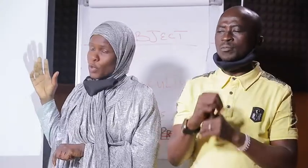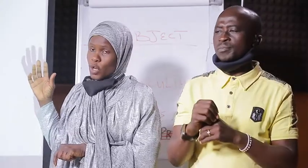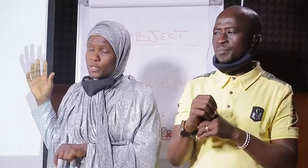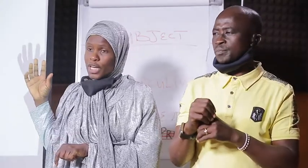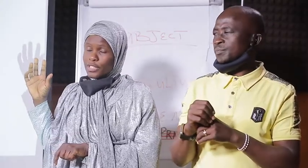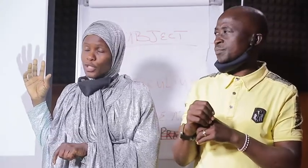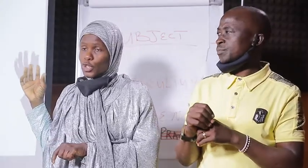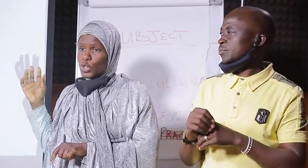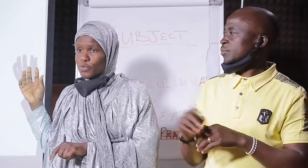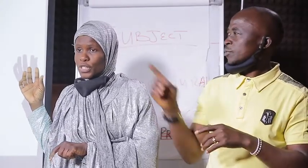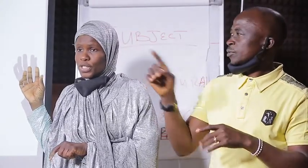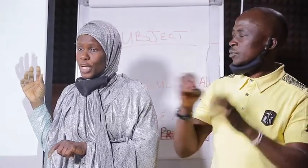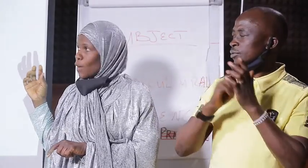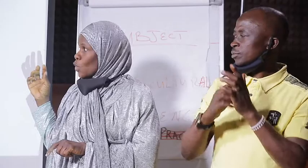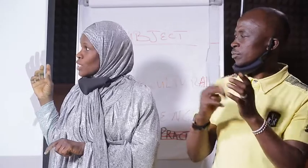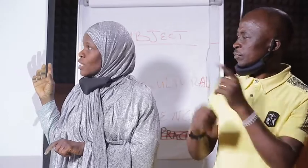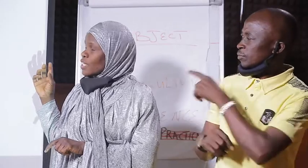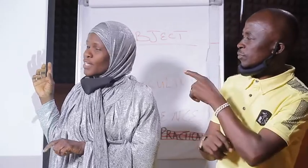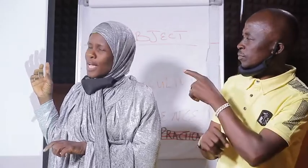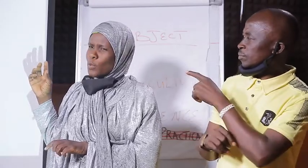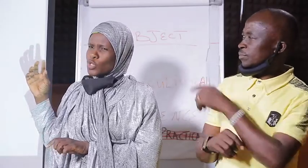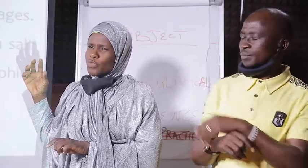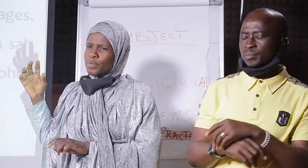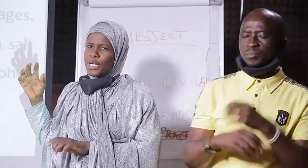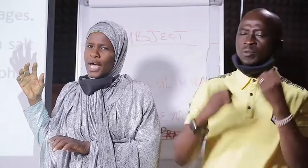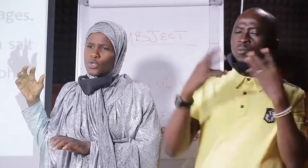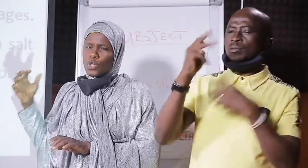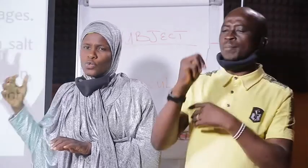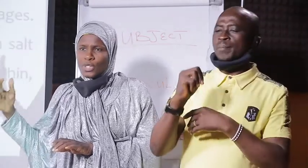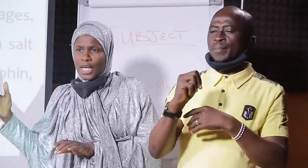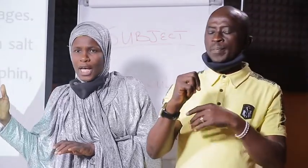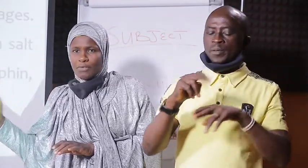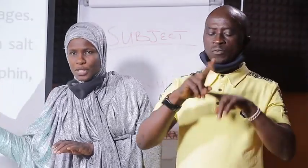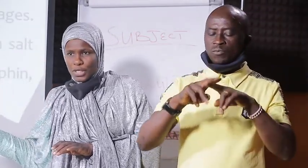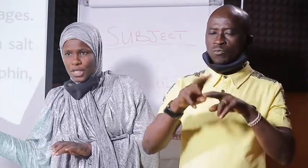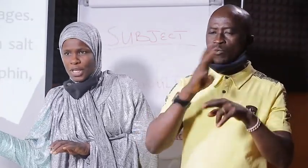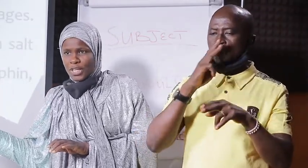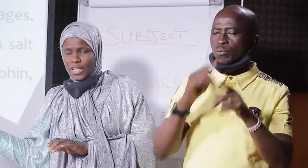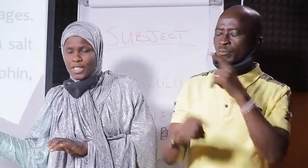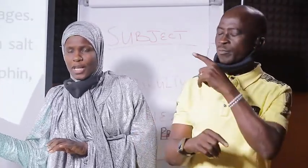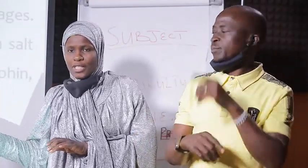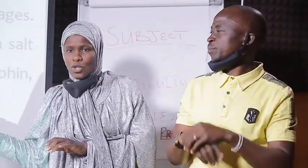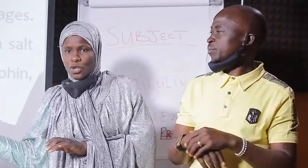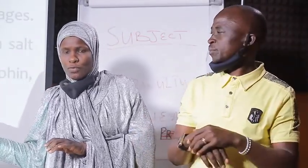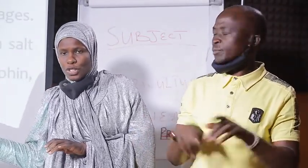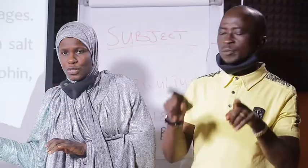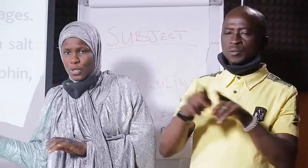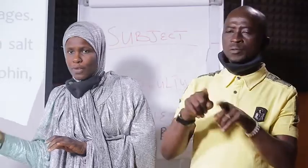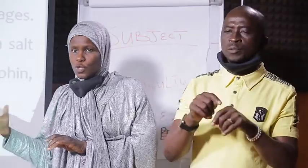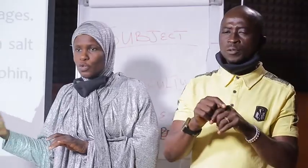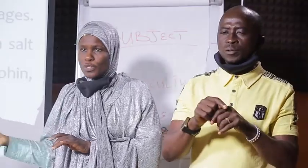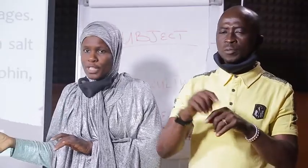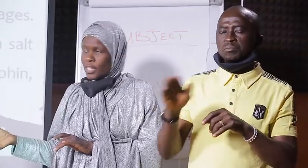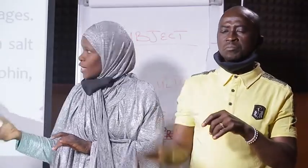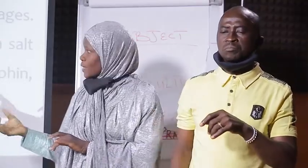say example of the cartilaginous fish, they are what? They are, most of them, they are salt water fish. That is like the dogfish,